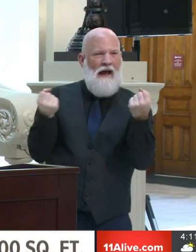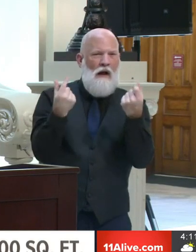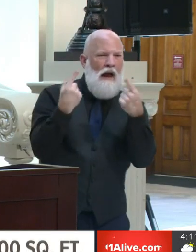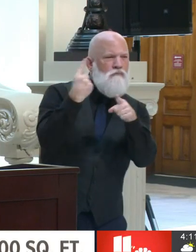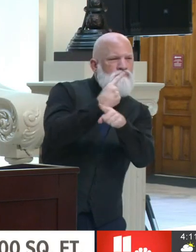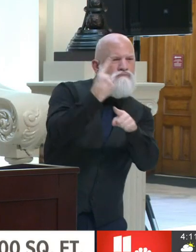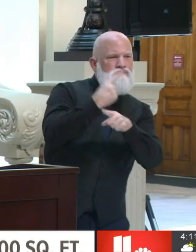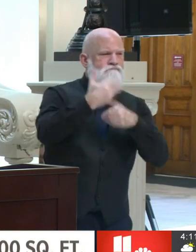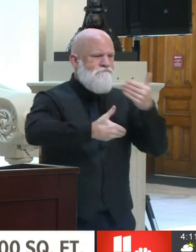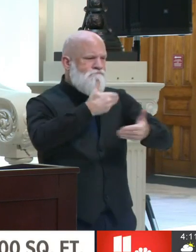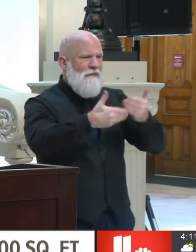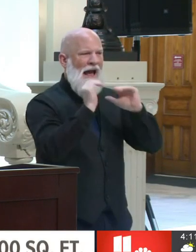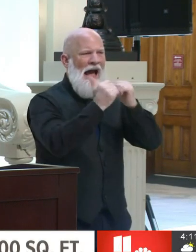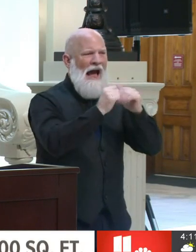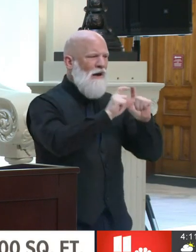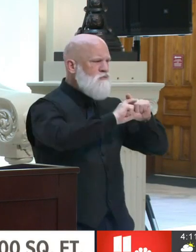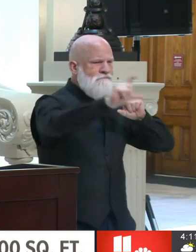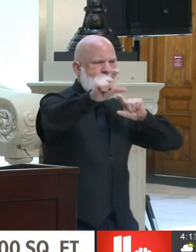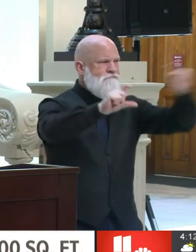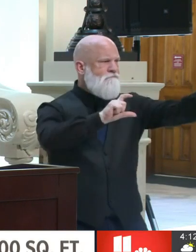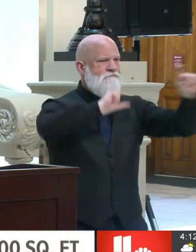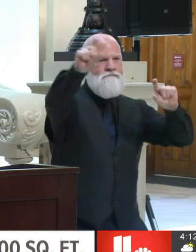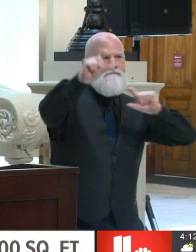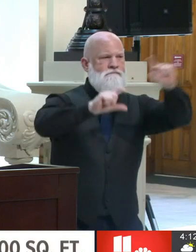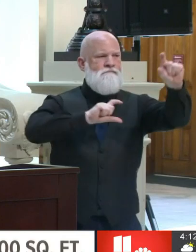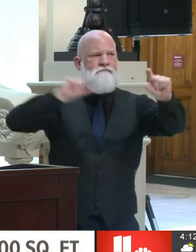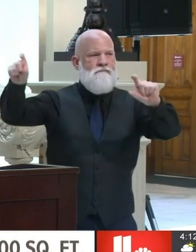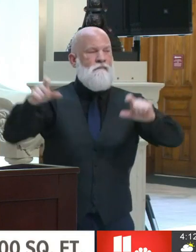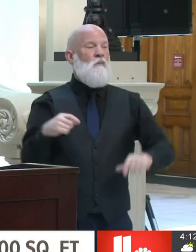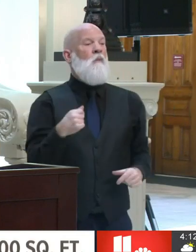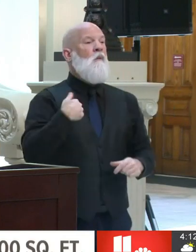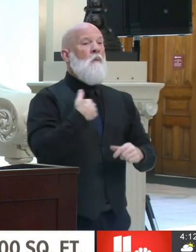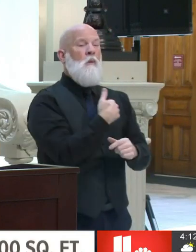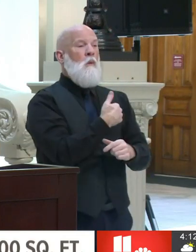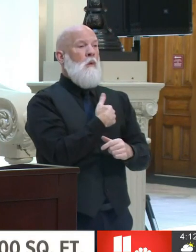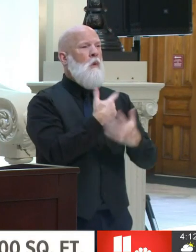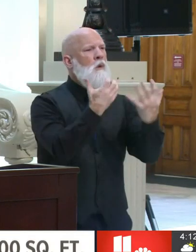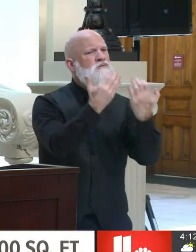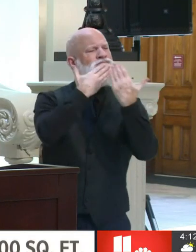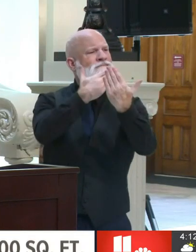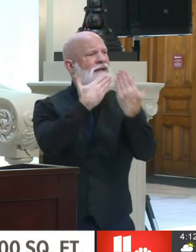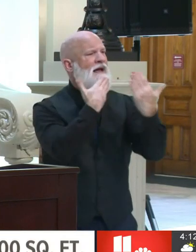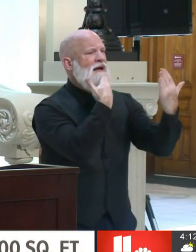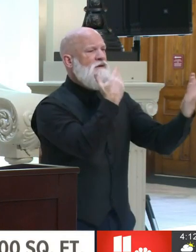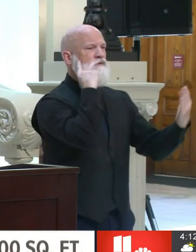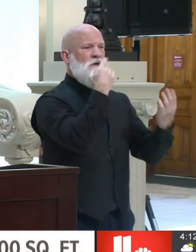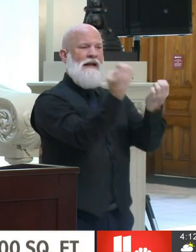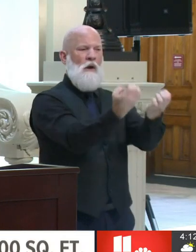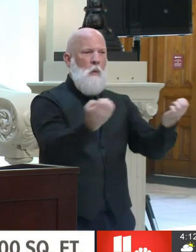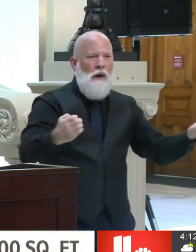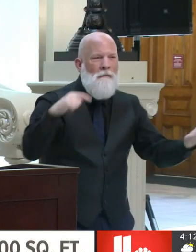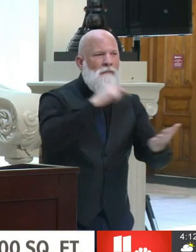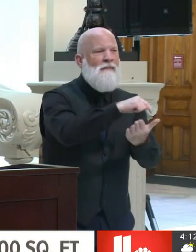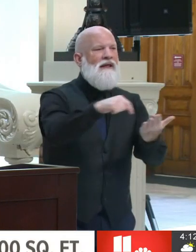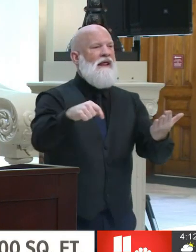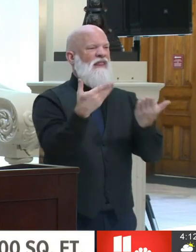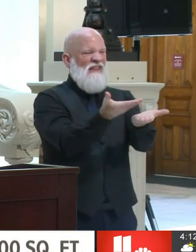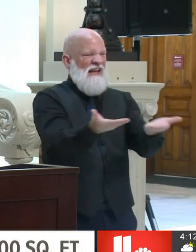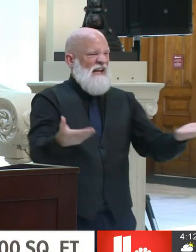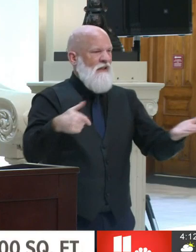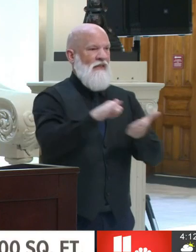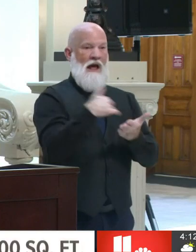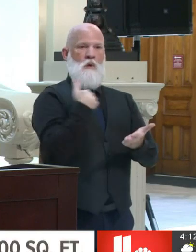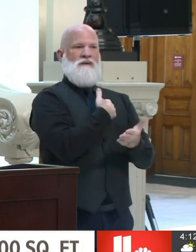also appreciate, deeply appreciate, the equipment and supplies that we have received from the Trump